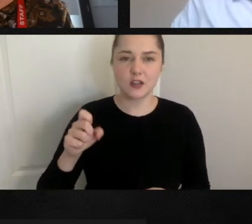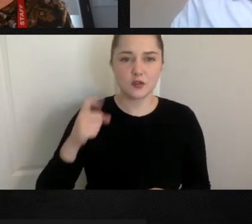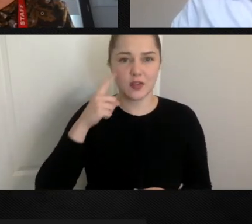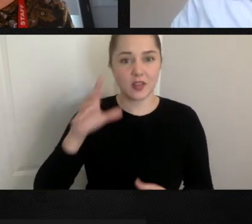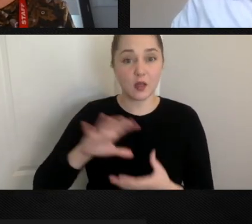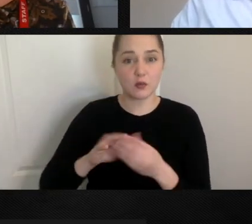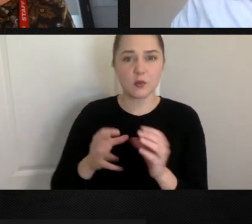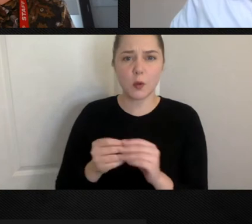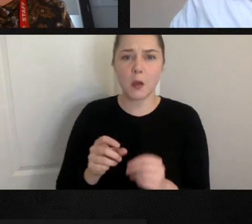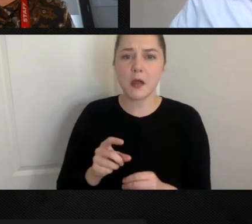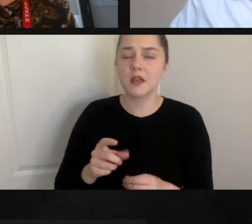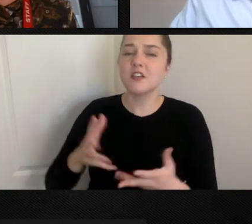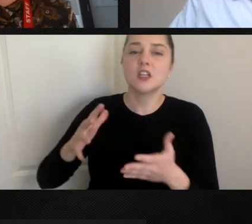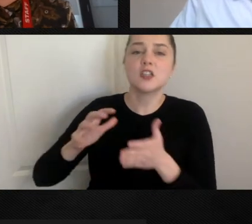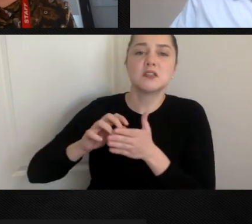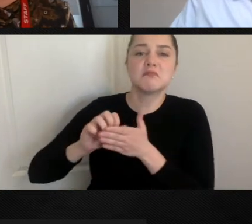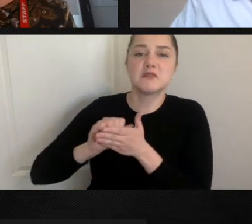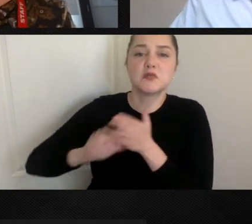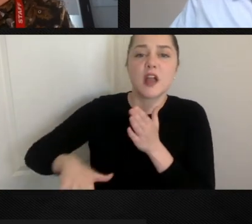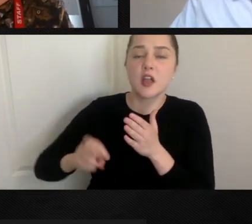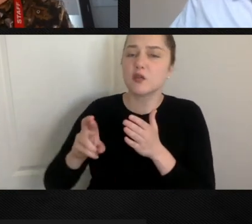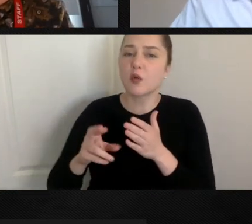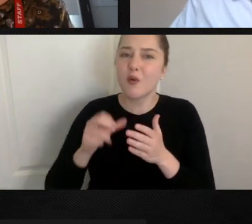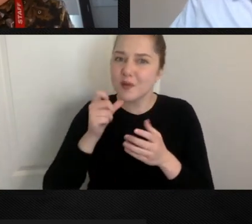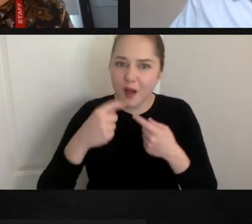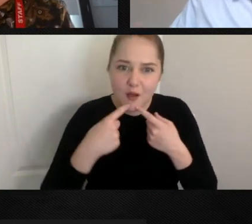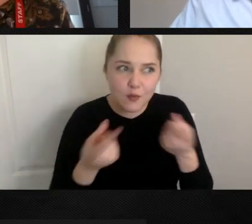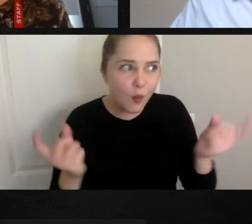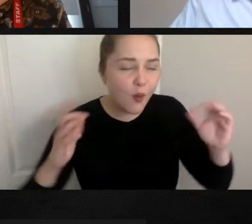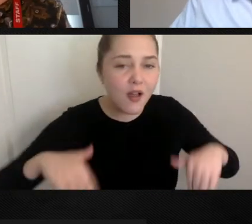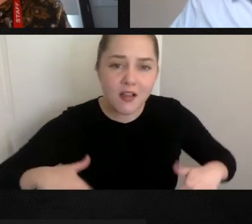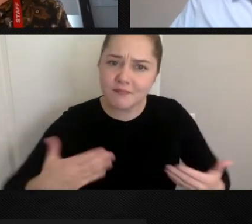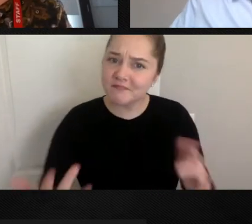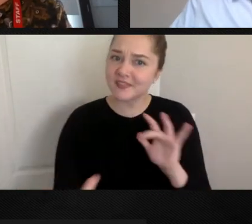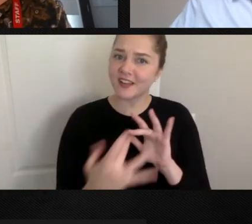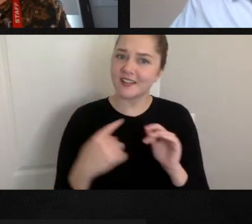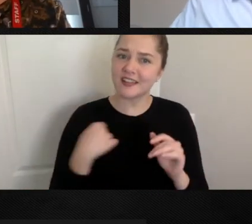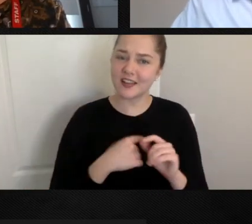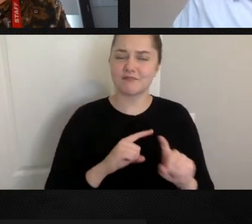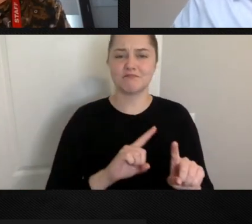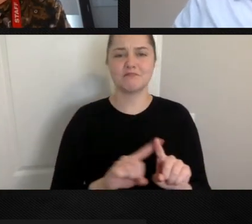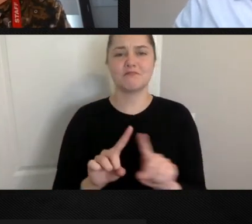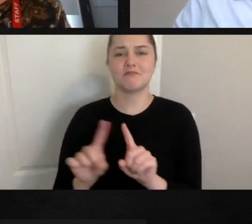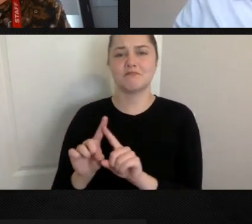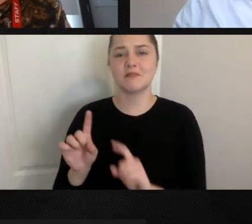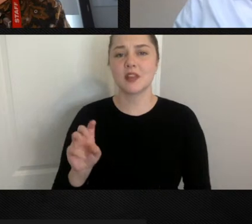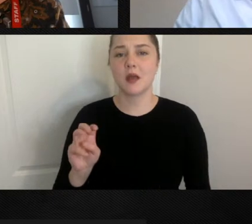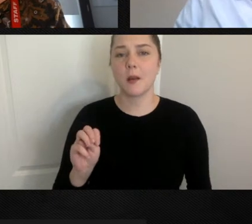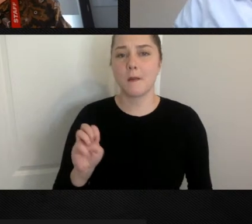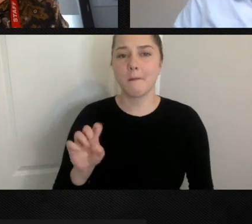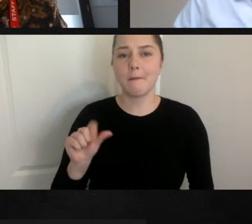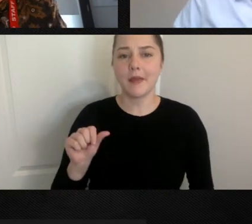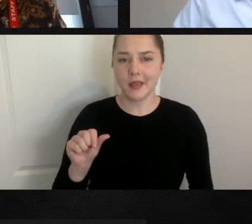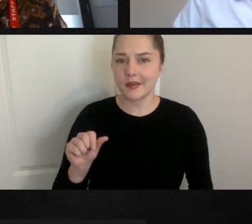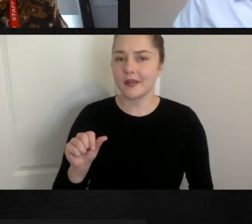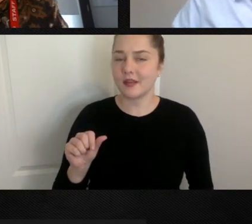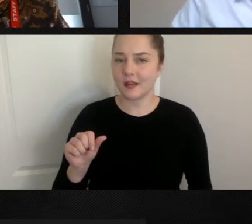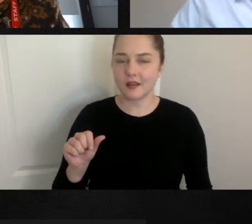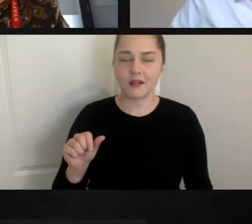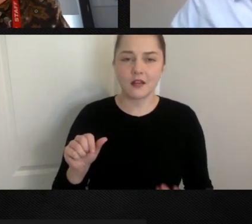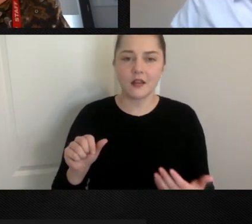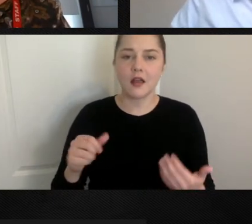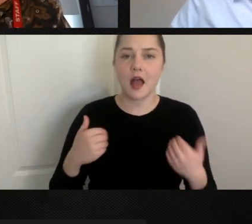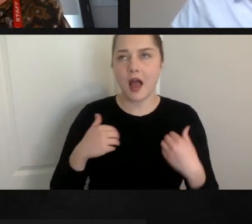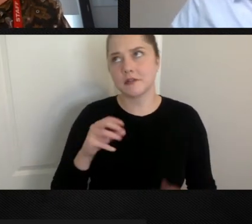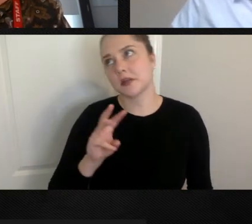told, you could definitely reach out through us through our various media platforms and our www's and